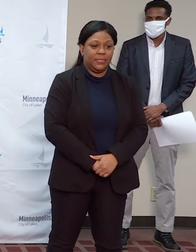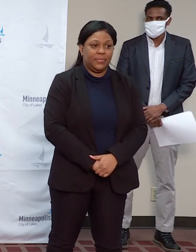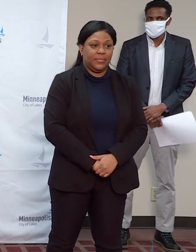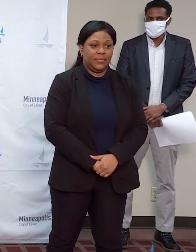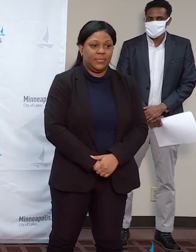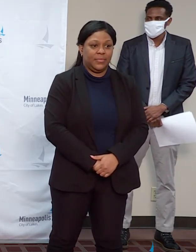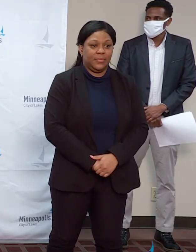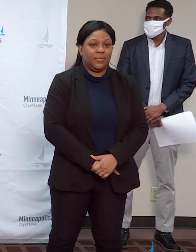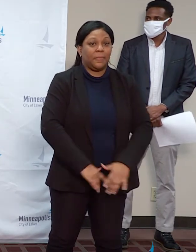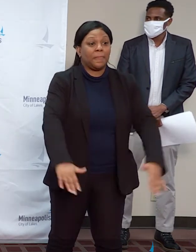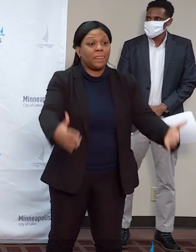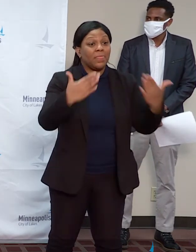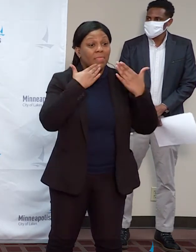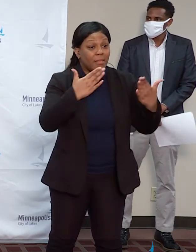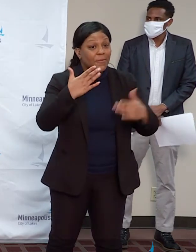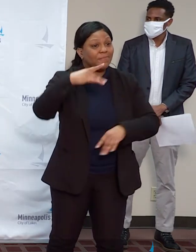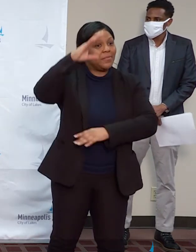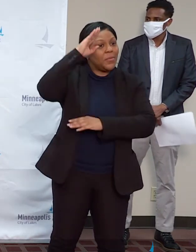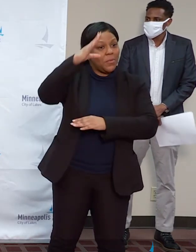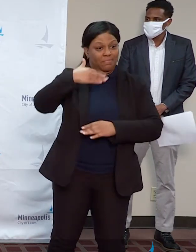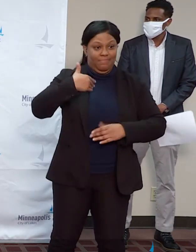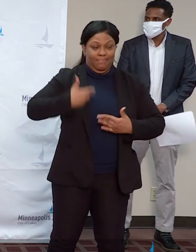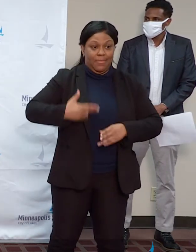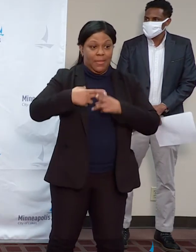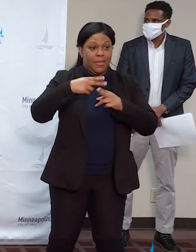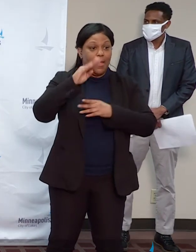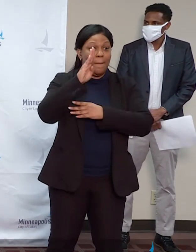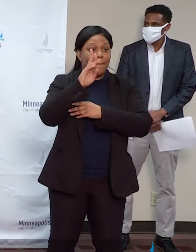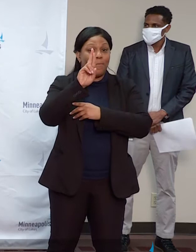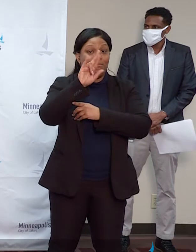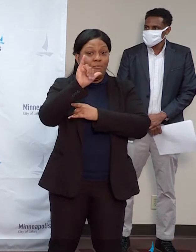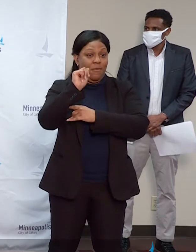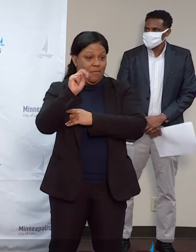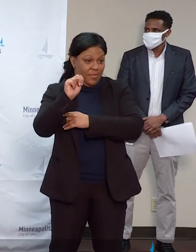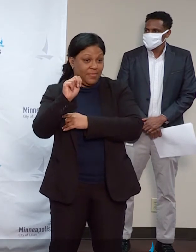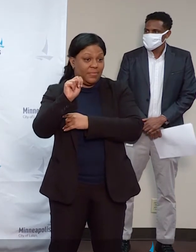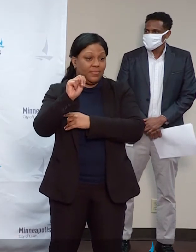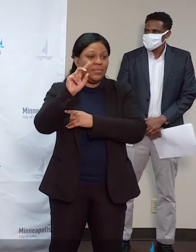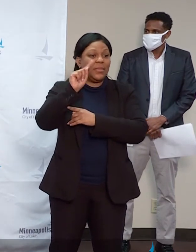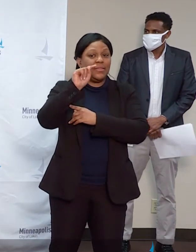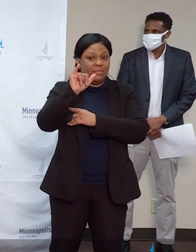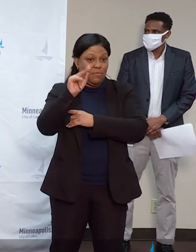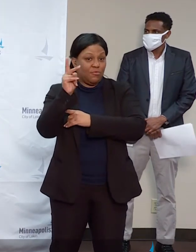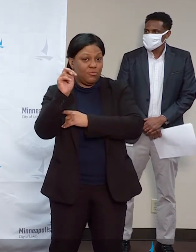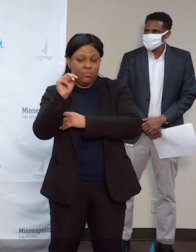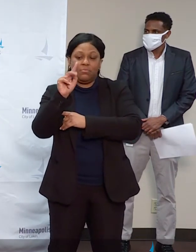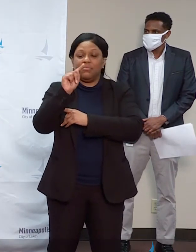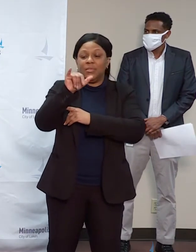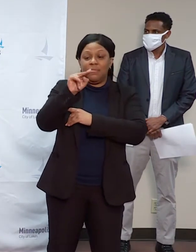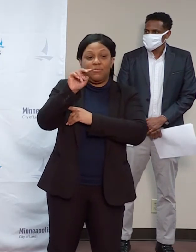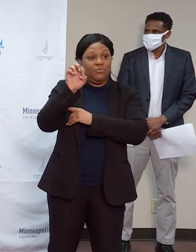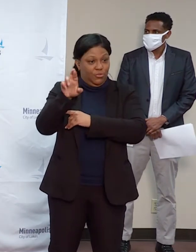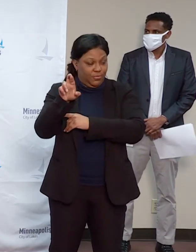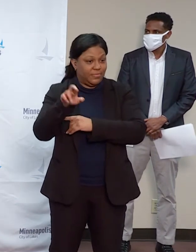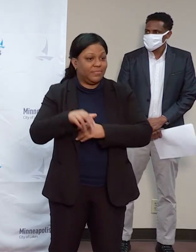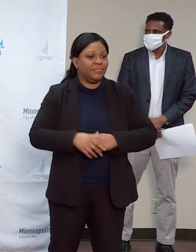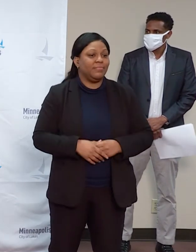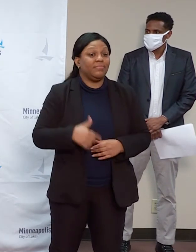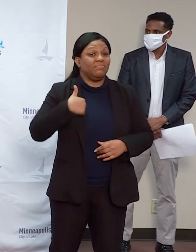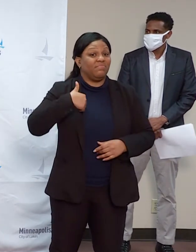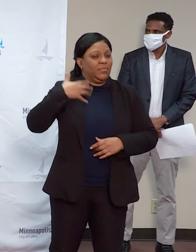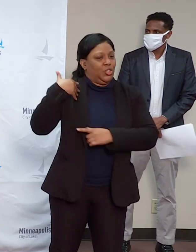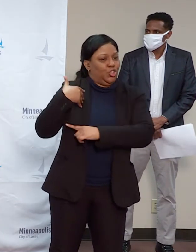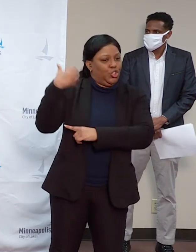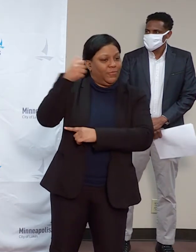Thank you. My name is Brian Tyner. I am Fire Chief of the Minneapolis Fire Department. Uh, you know, the mayor and, and uh, Chief Rondo,